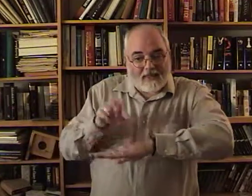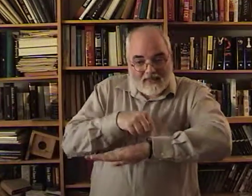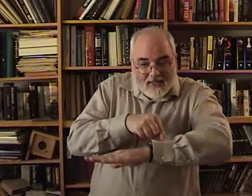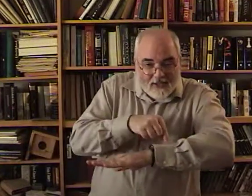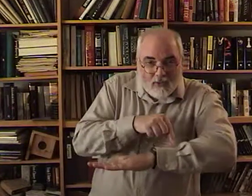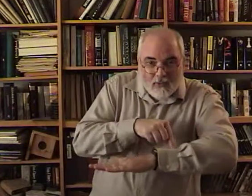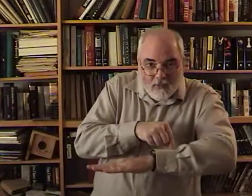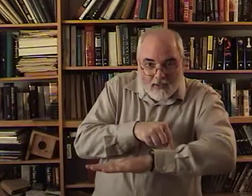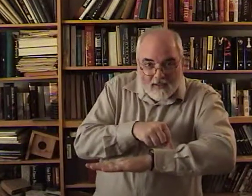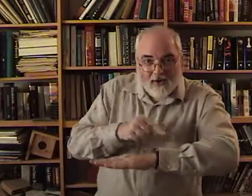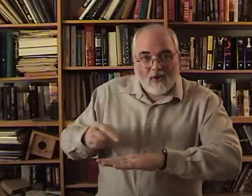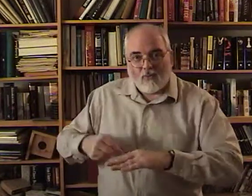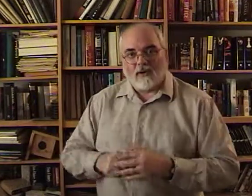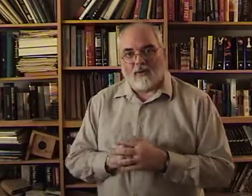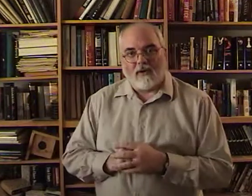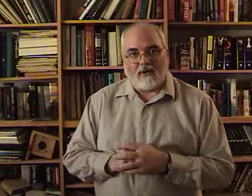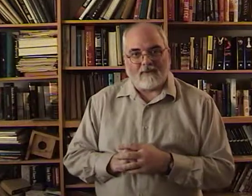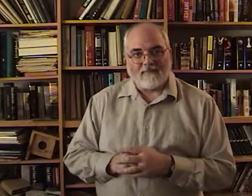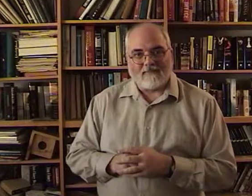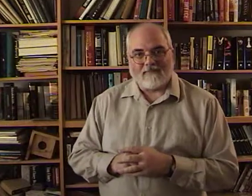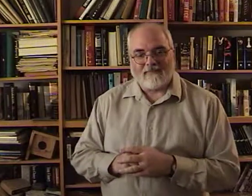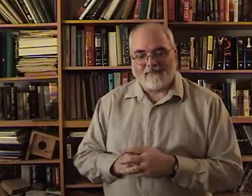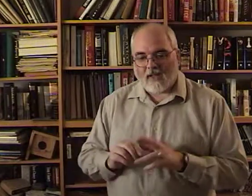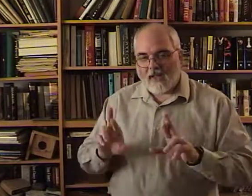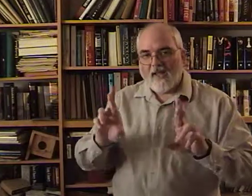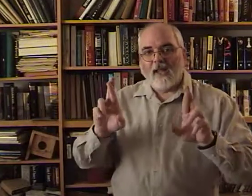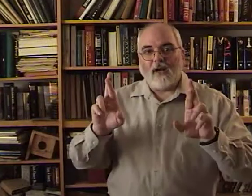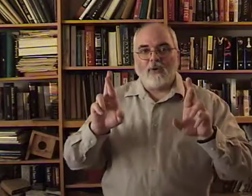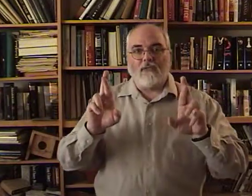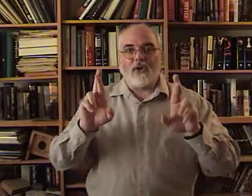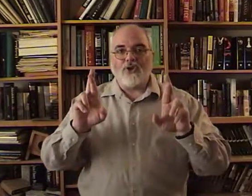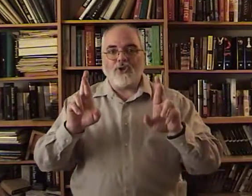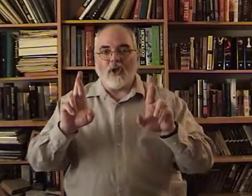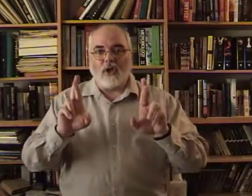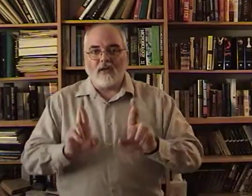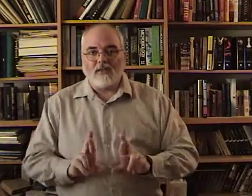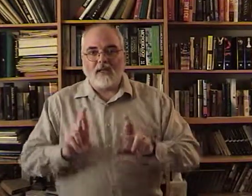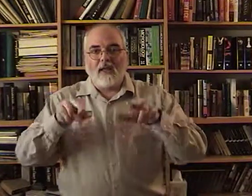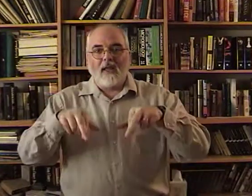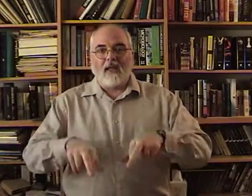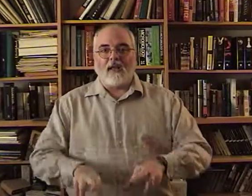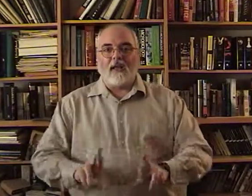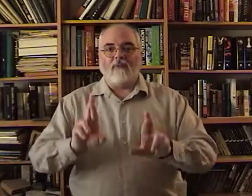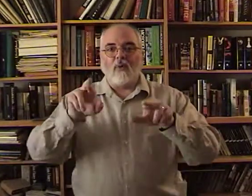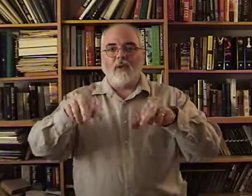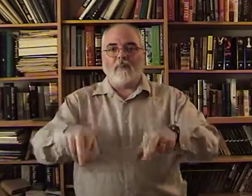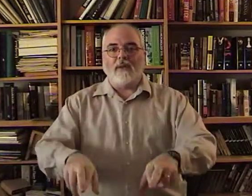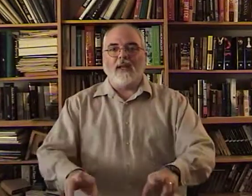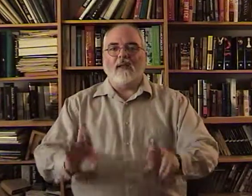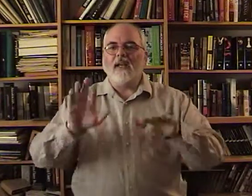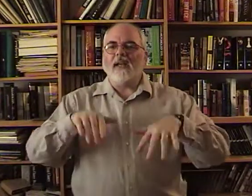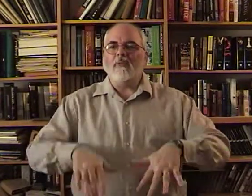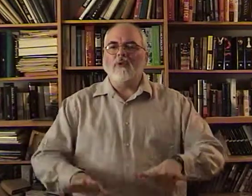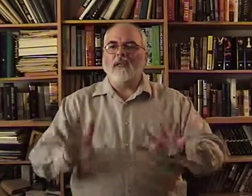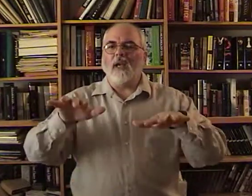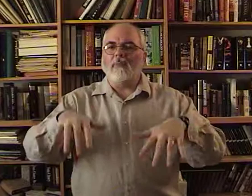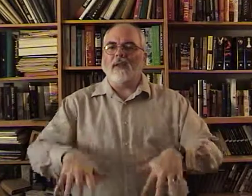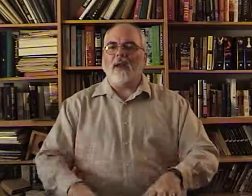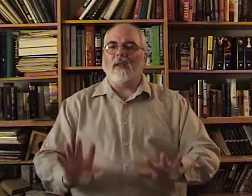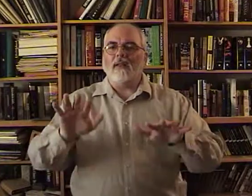this. What you built. Was a river. Okay. And river is just ours. Kind of going up and down. Anytime you see up and down like